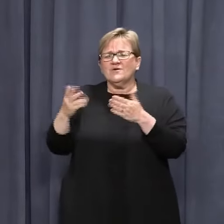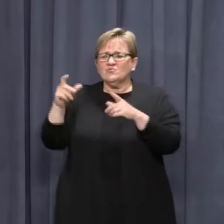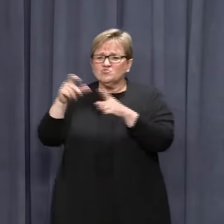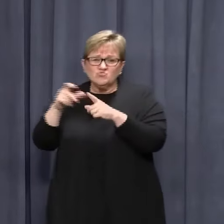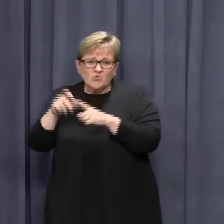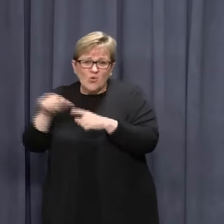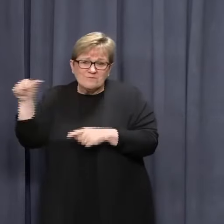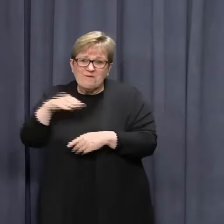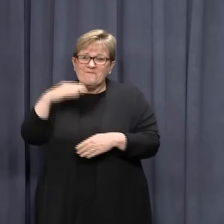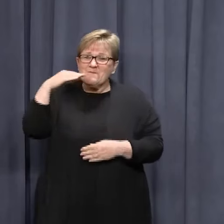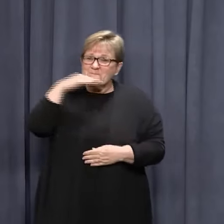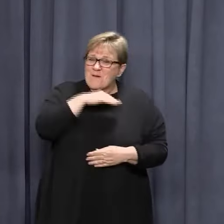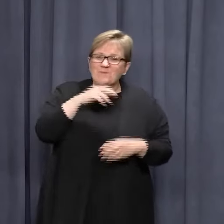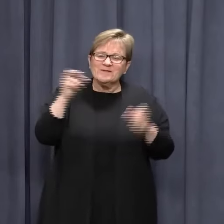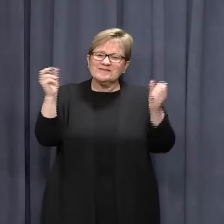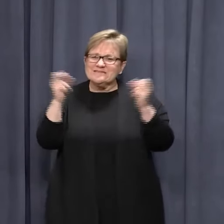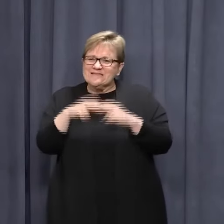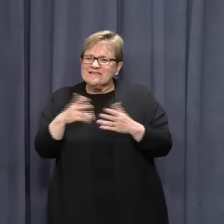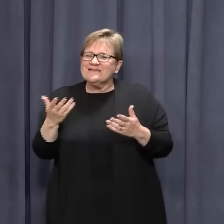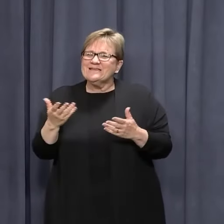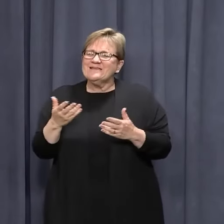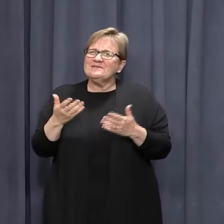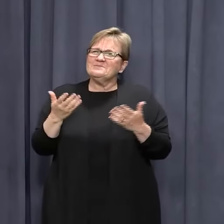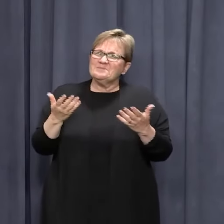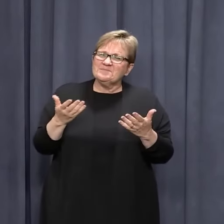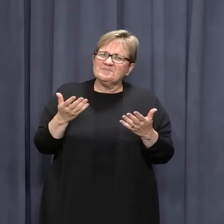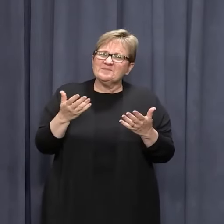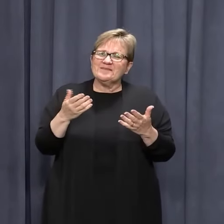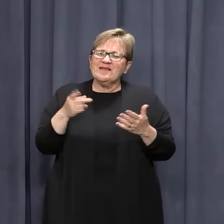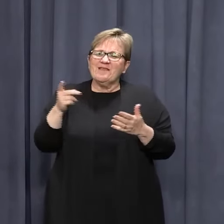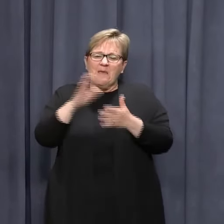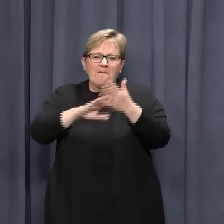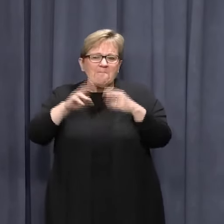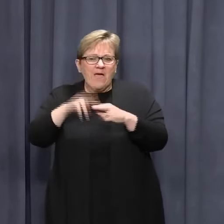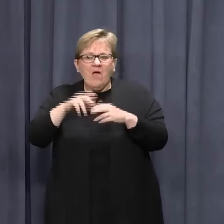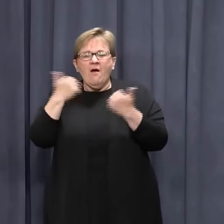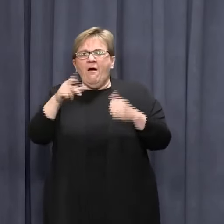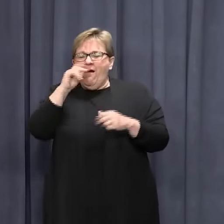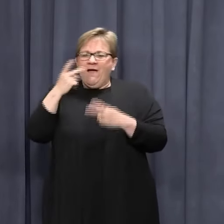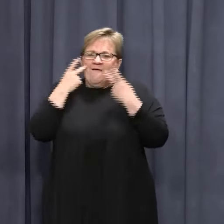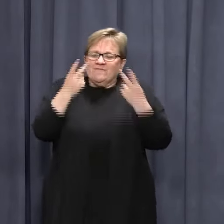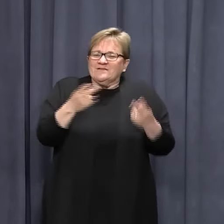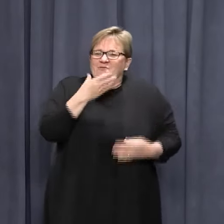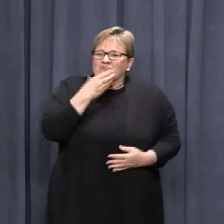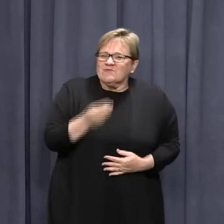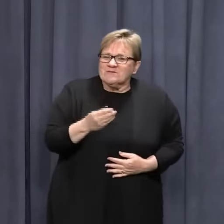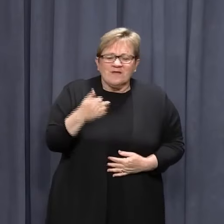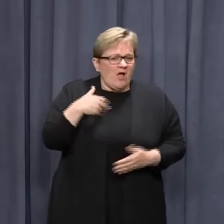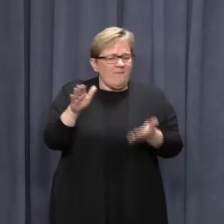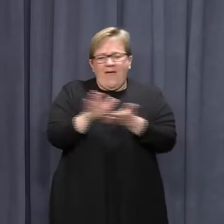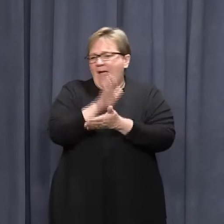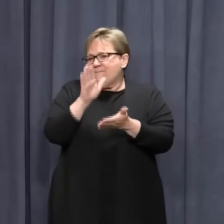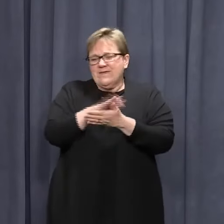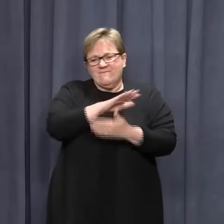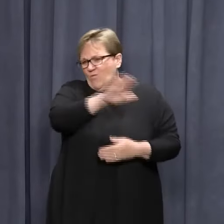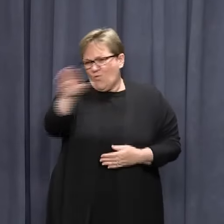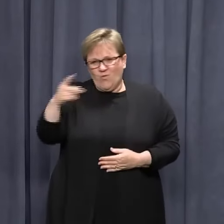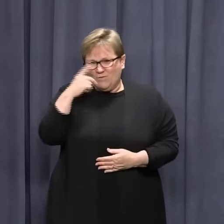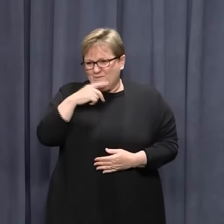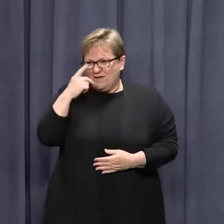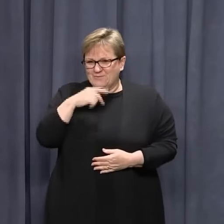Their daughter's coming back from Melbourne or Sydney. They're, you know, their parents are able to come and visit for Christmas. And I'm happy for all of those people.